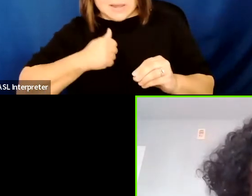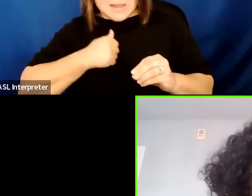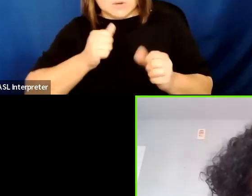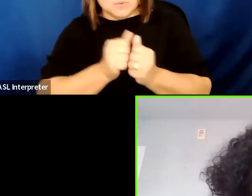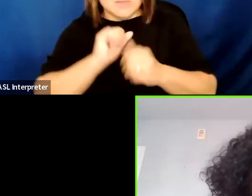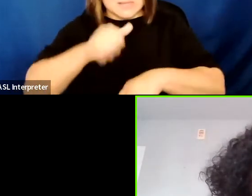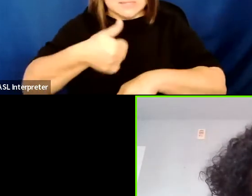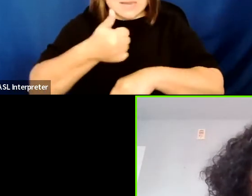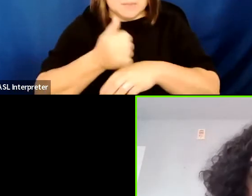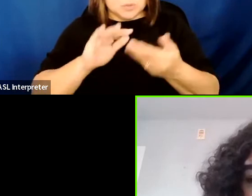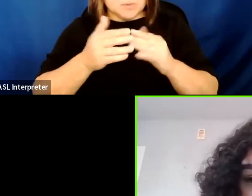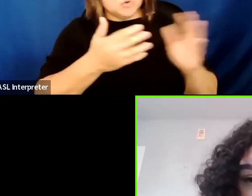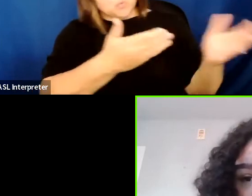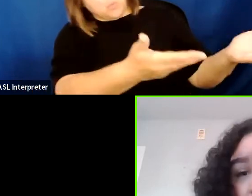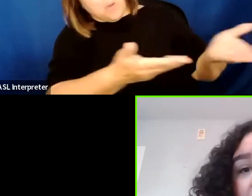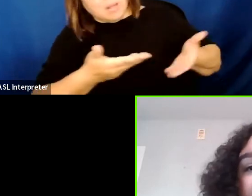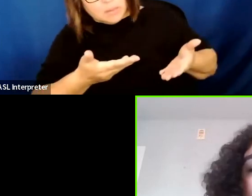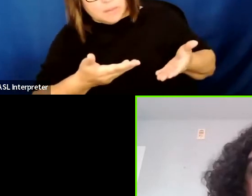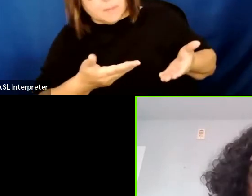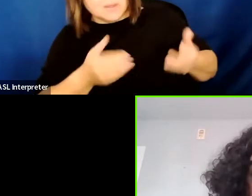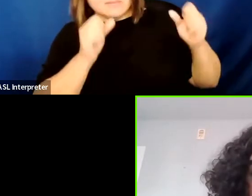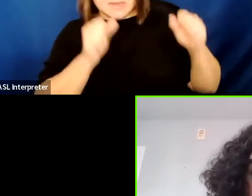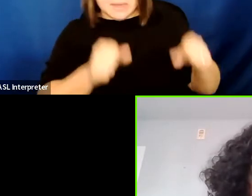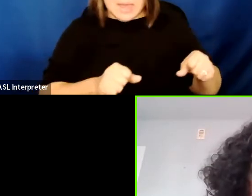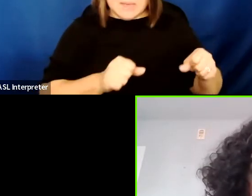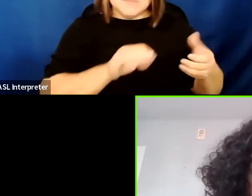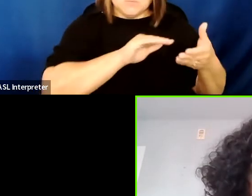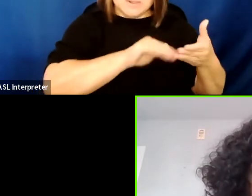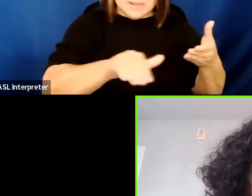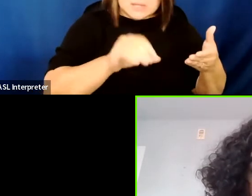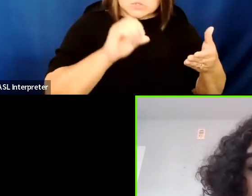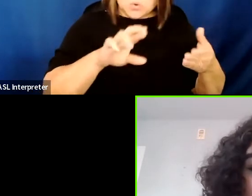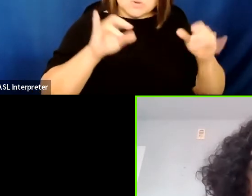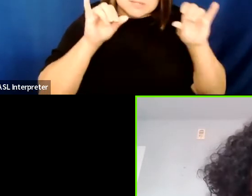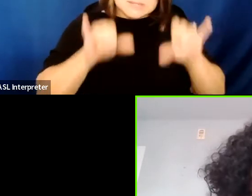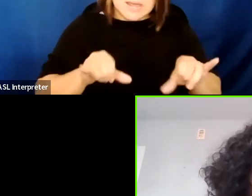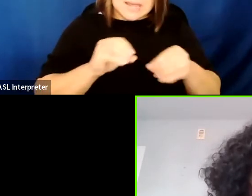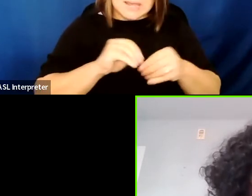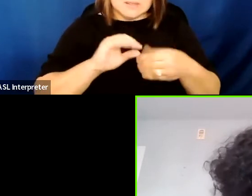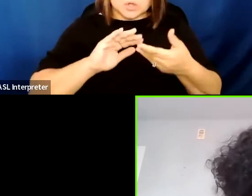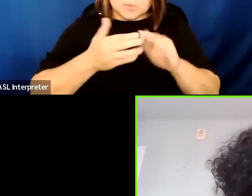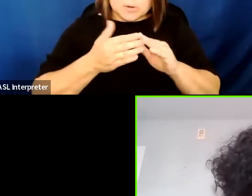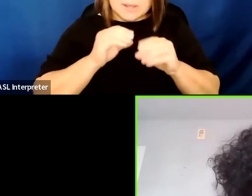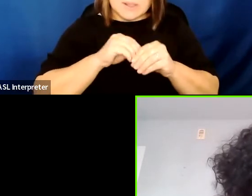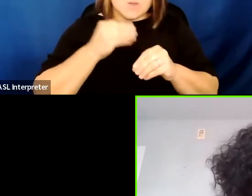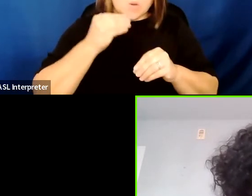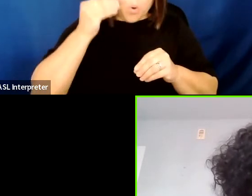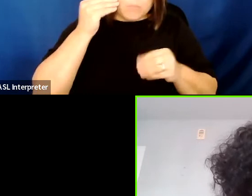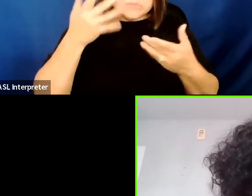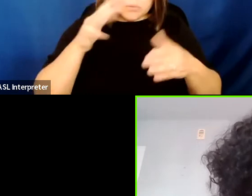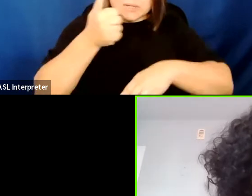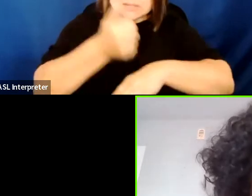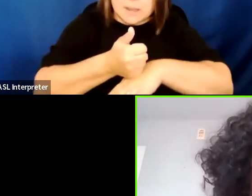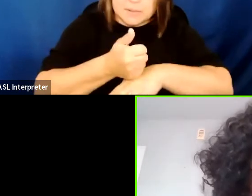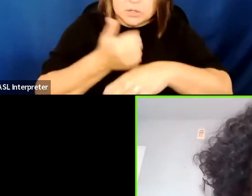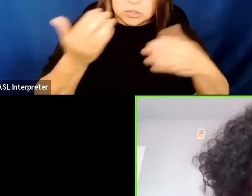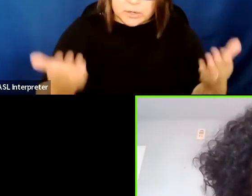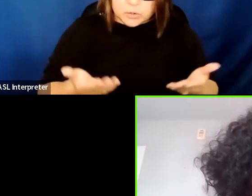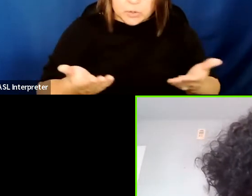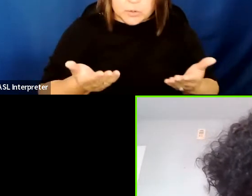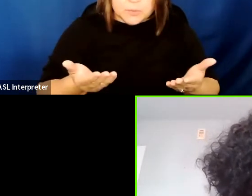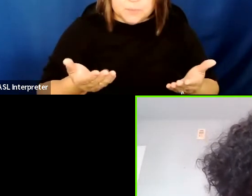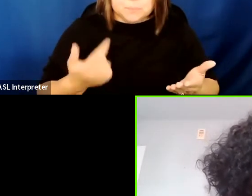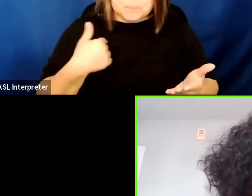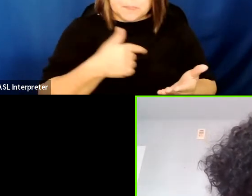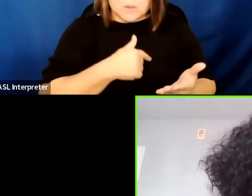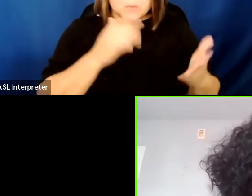and that they can be released or remain in those communities and in their homes that they've already established here. So we're